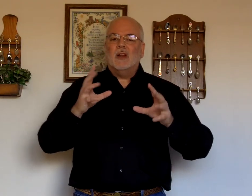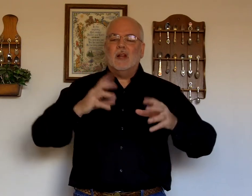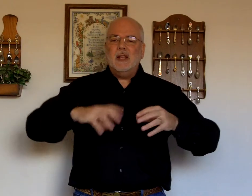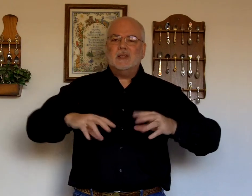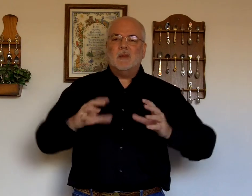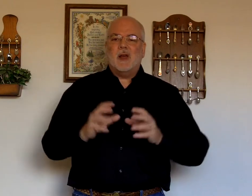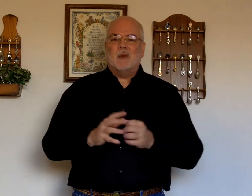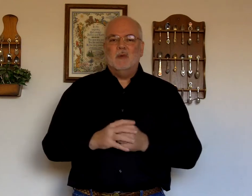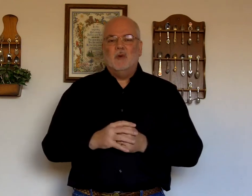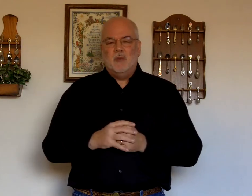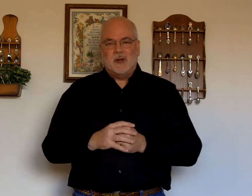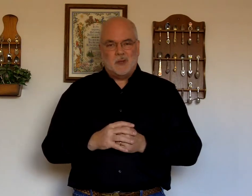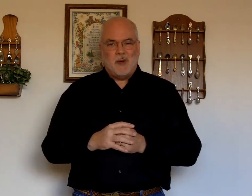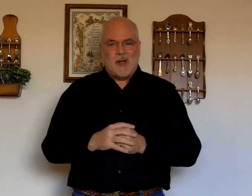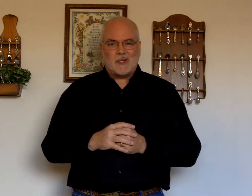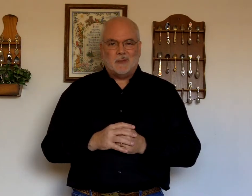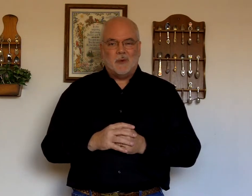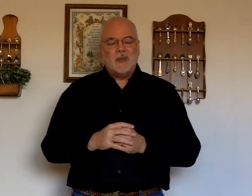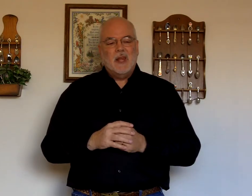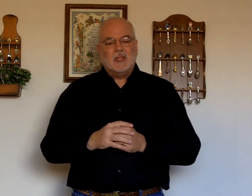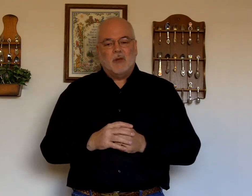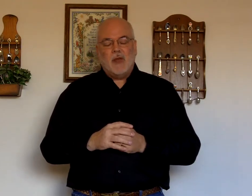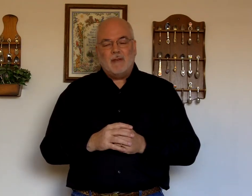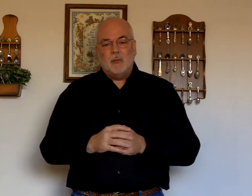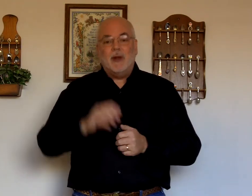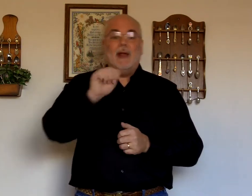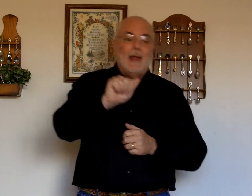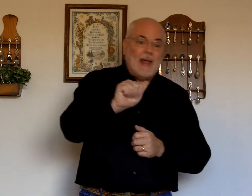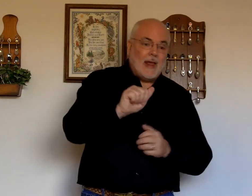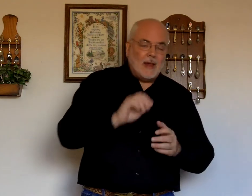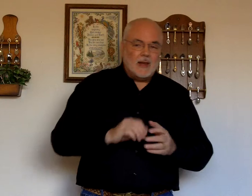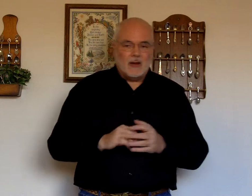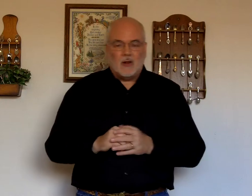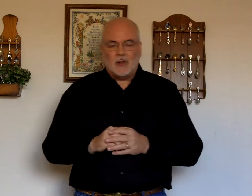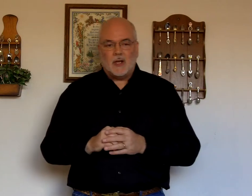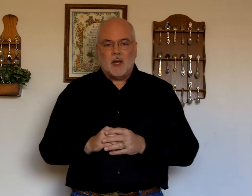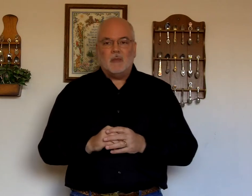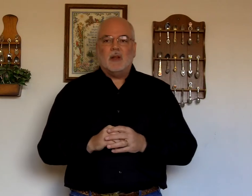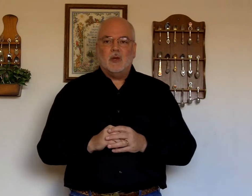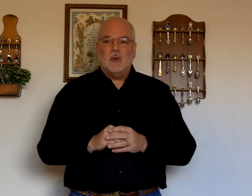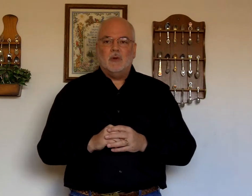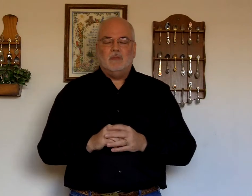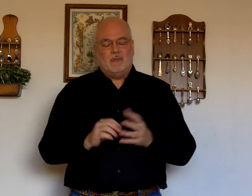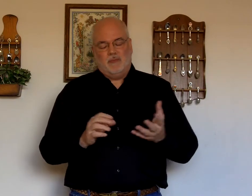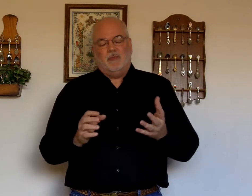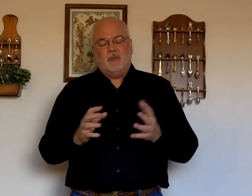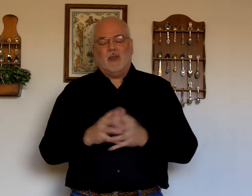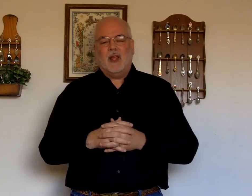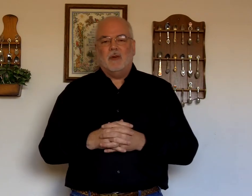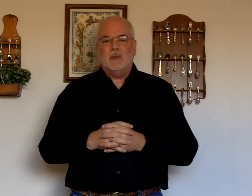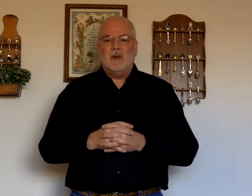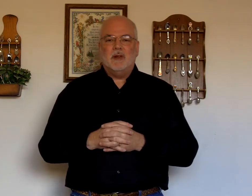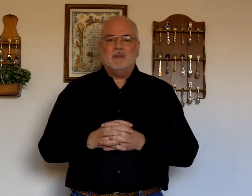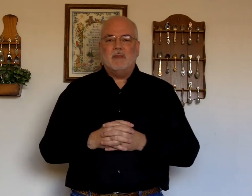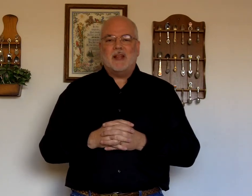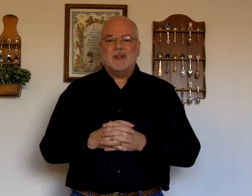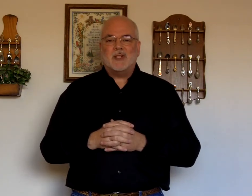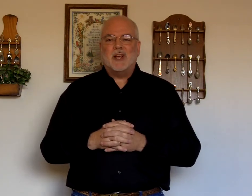least amount of movement as possible. So, if you have to put A in all the time, it would make your sign